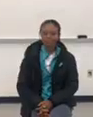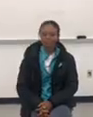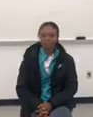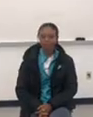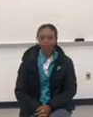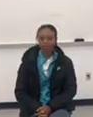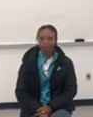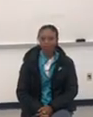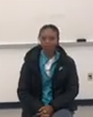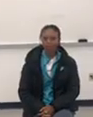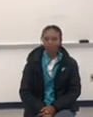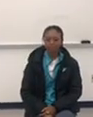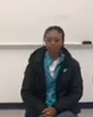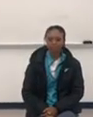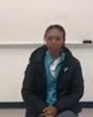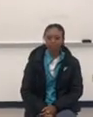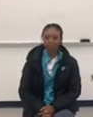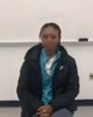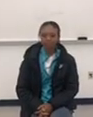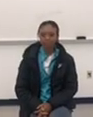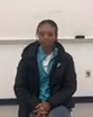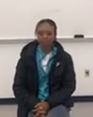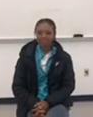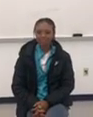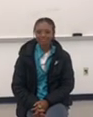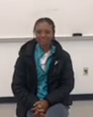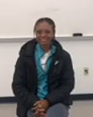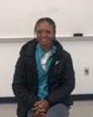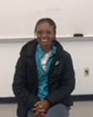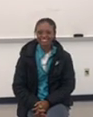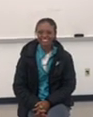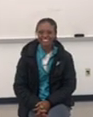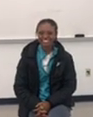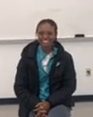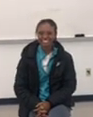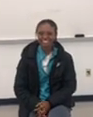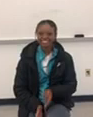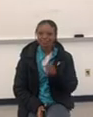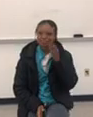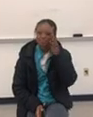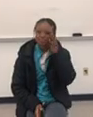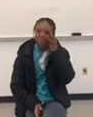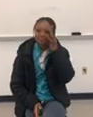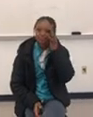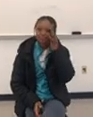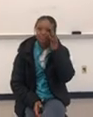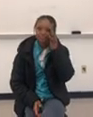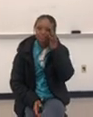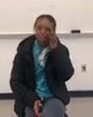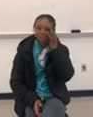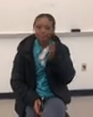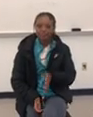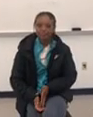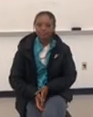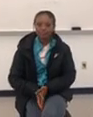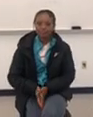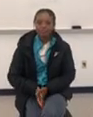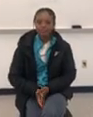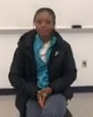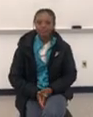And we're here with Autumn. She's going to talk about her spring break at Disneyland in Orlando, Florida. My first, what I want to ask you is, was that your first